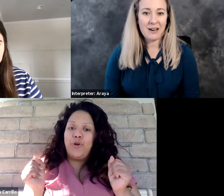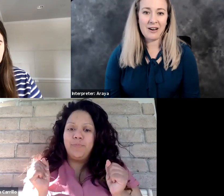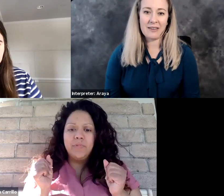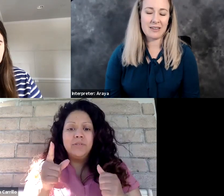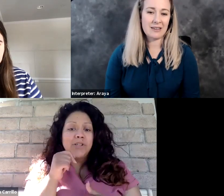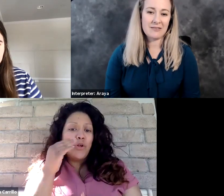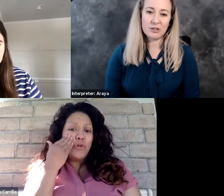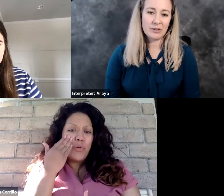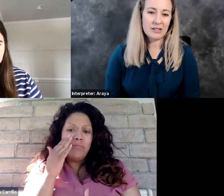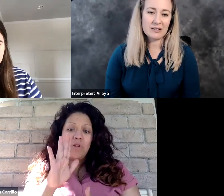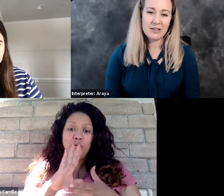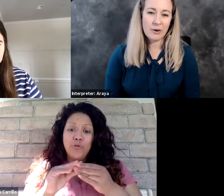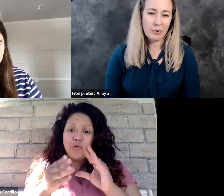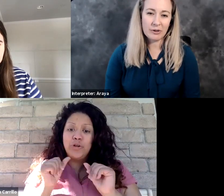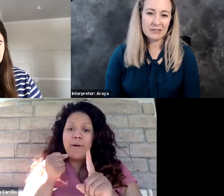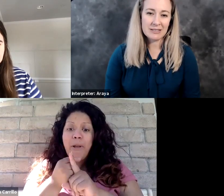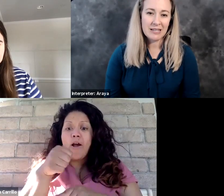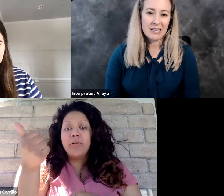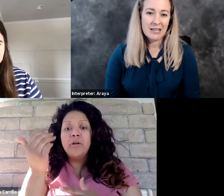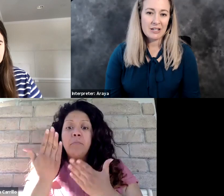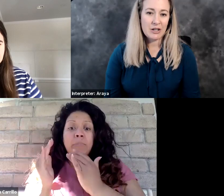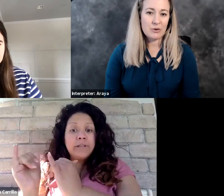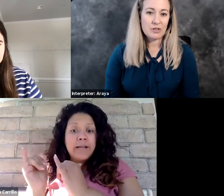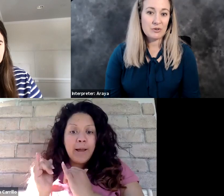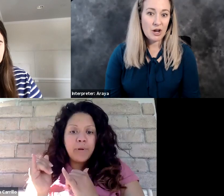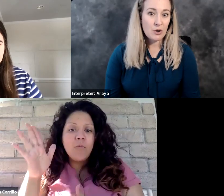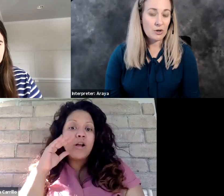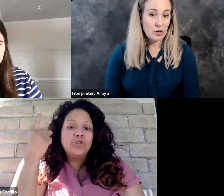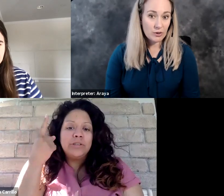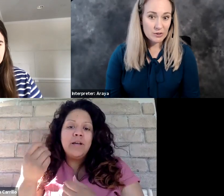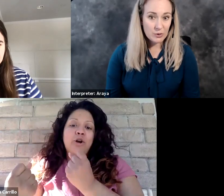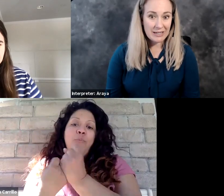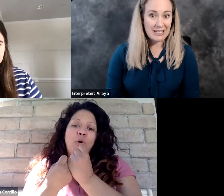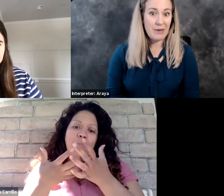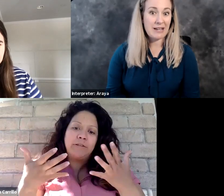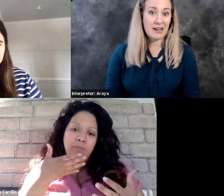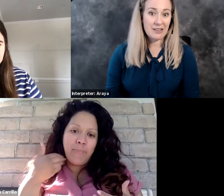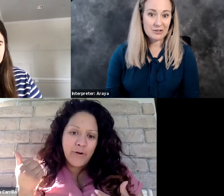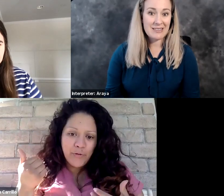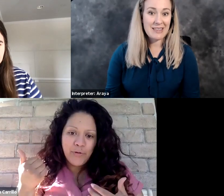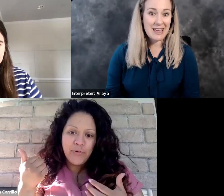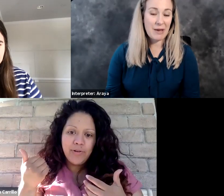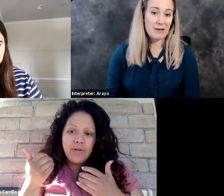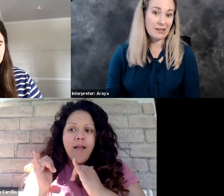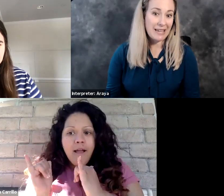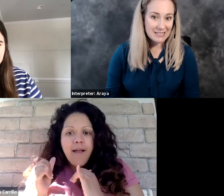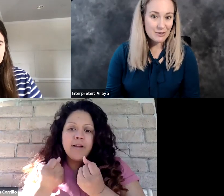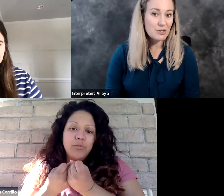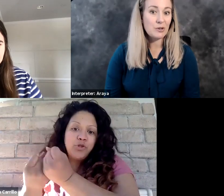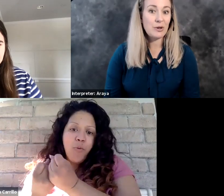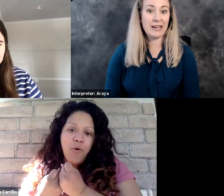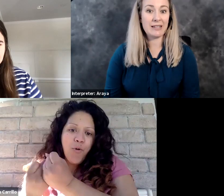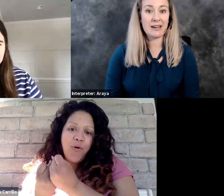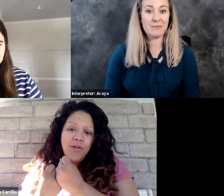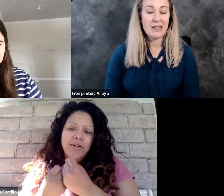I think vulnerability is so important, you know, to know your story can impact others that they may relate to